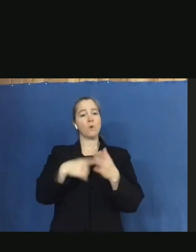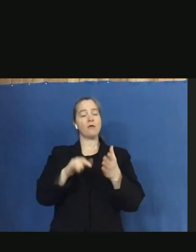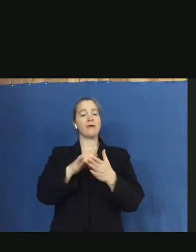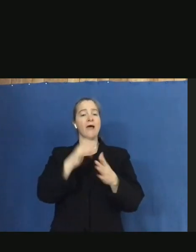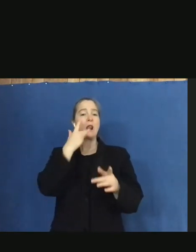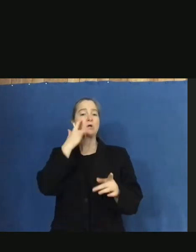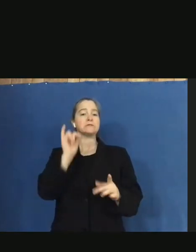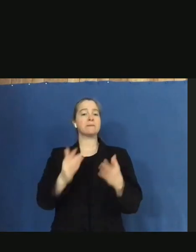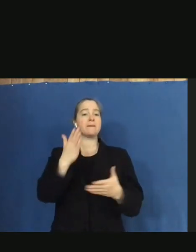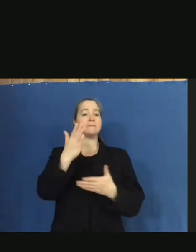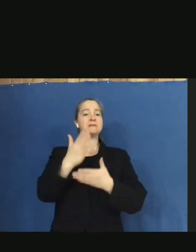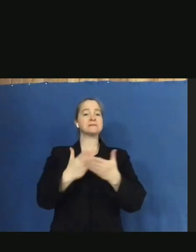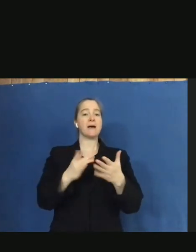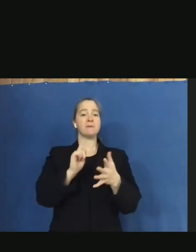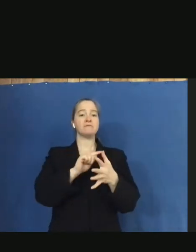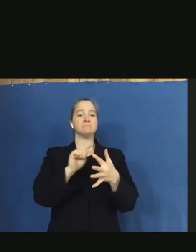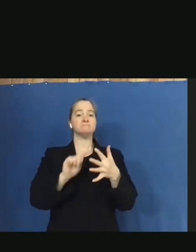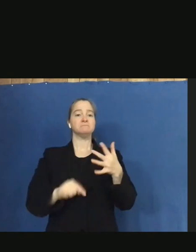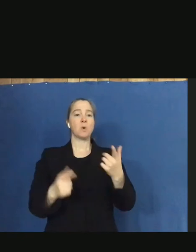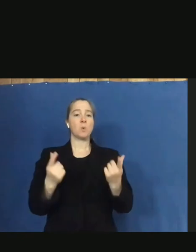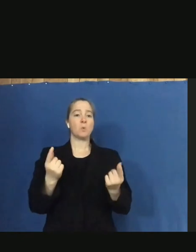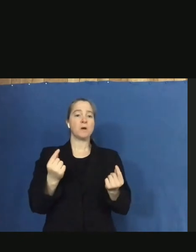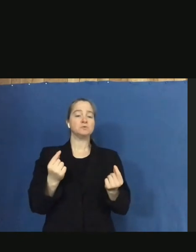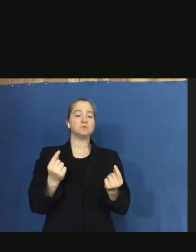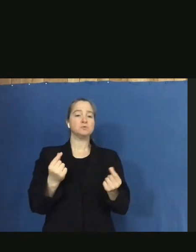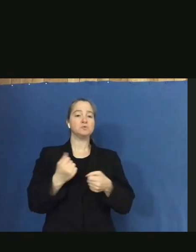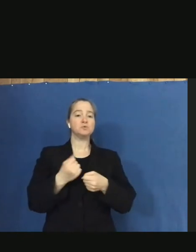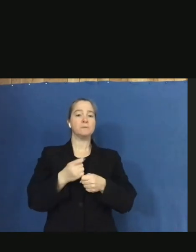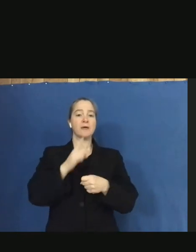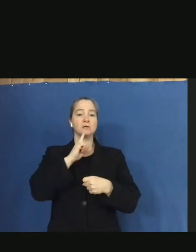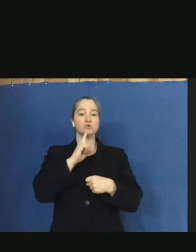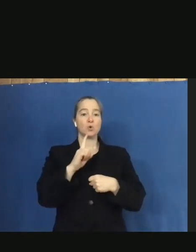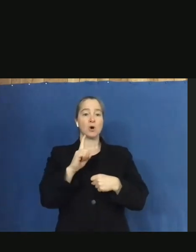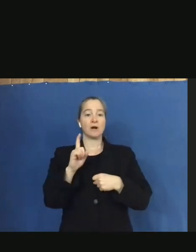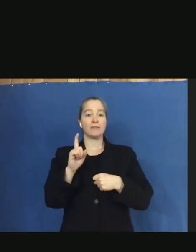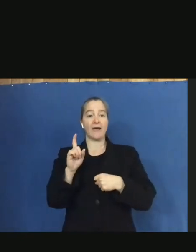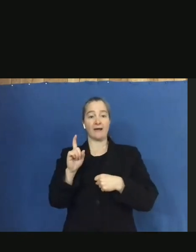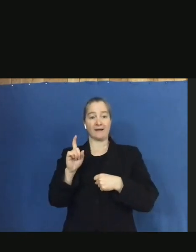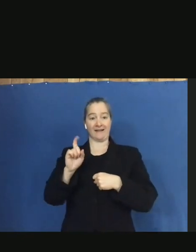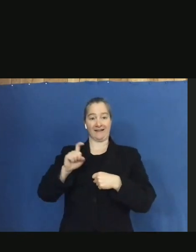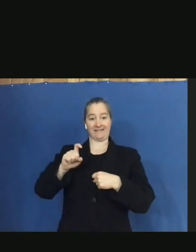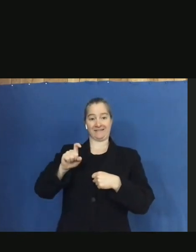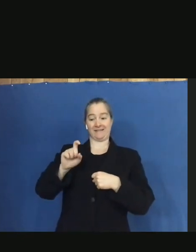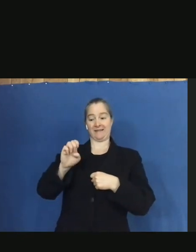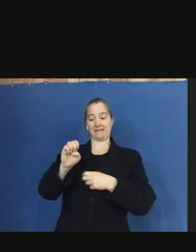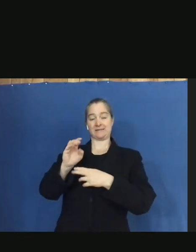some of the precautions you've taken to make sure that essential workers are taken care of throughout this storm?